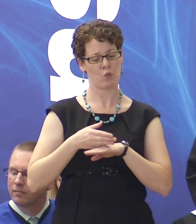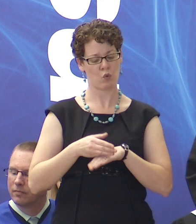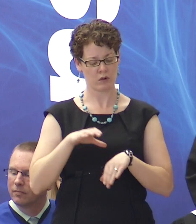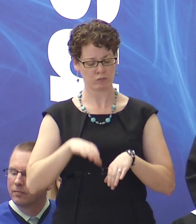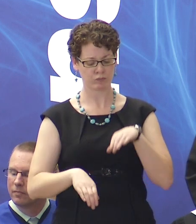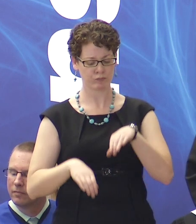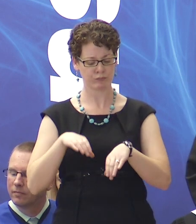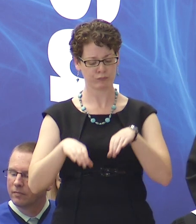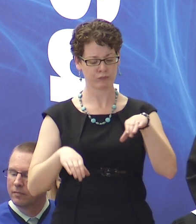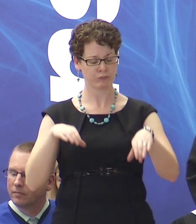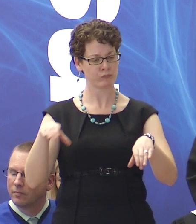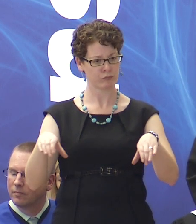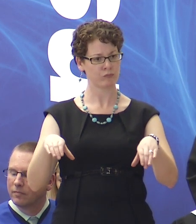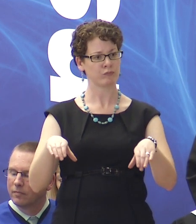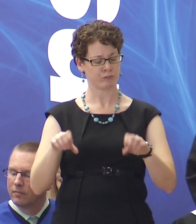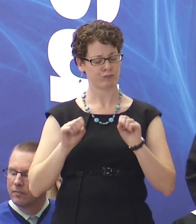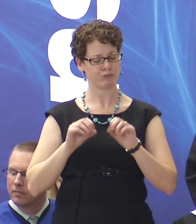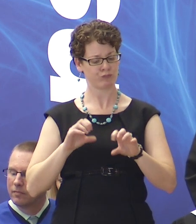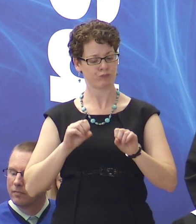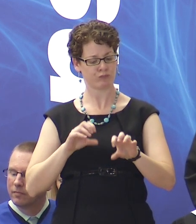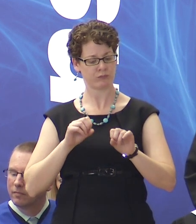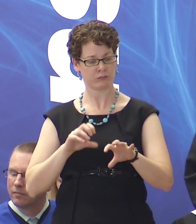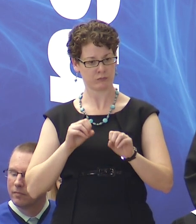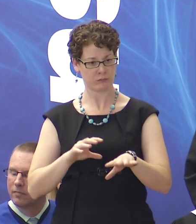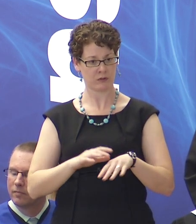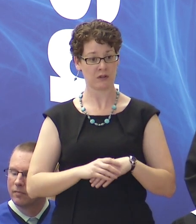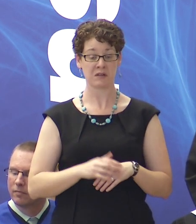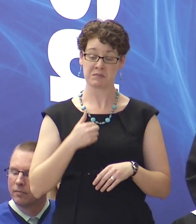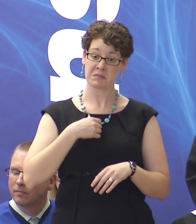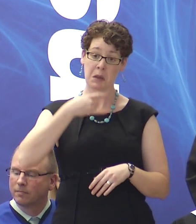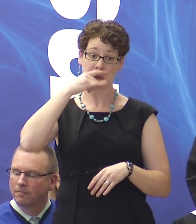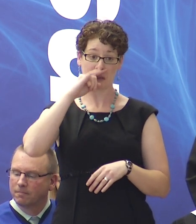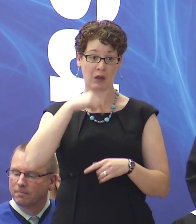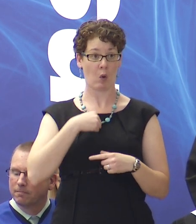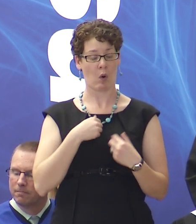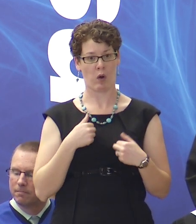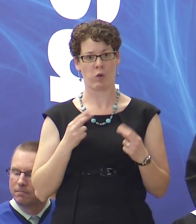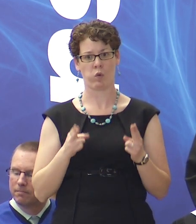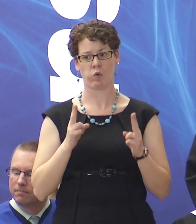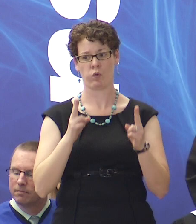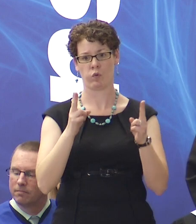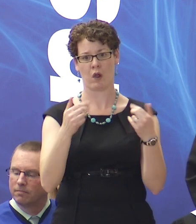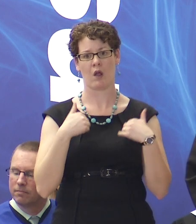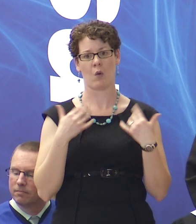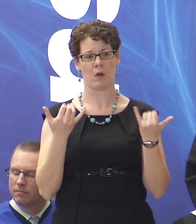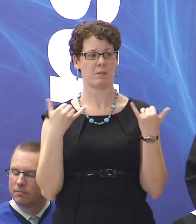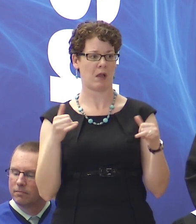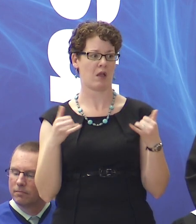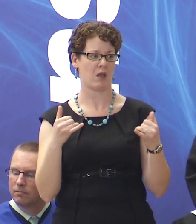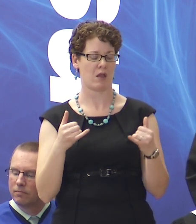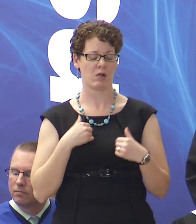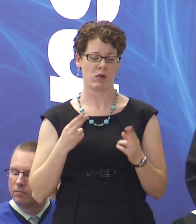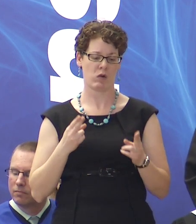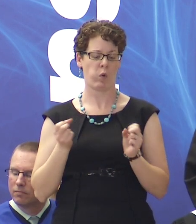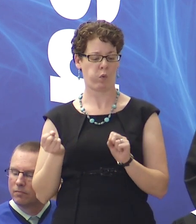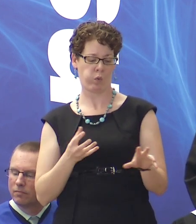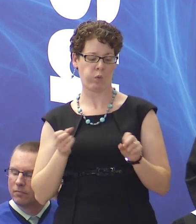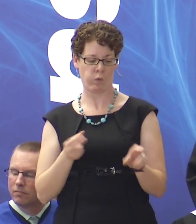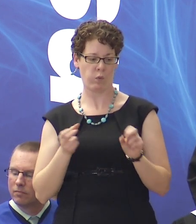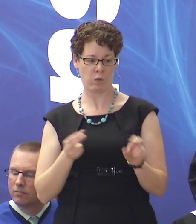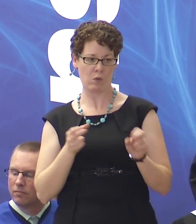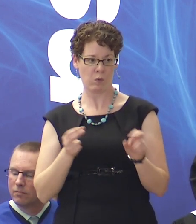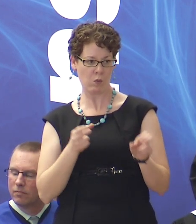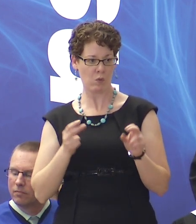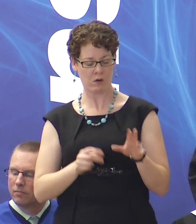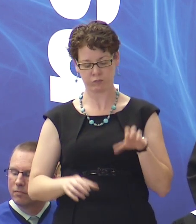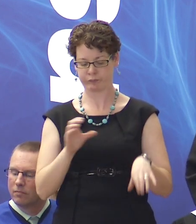firewood with my grandfather in his woodshed. And of course, being a kid, I couldn't wait to get back outside and play. So I was rushing through, throwing wood in the shed,